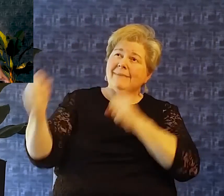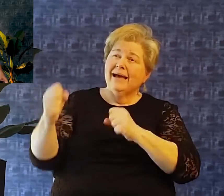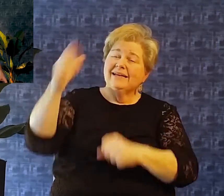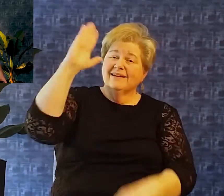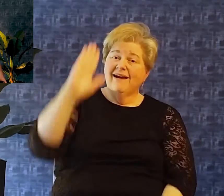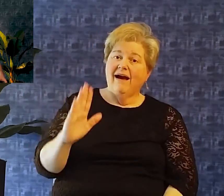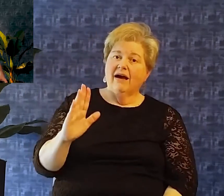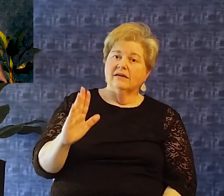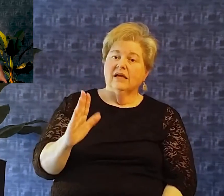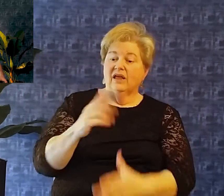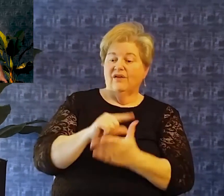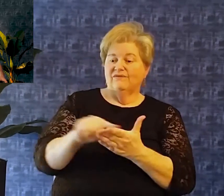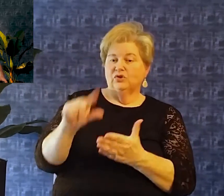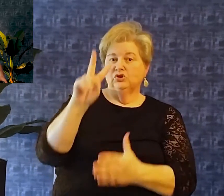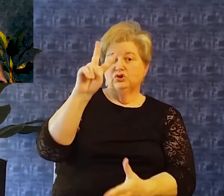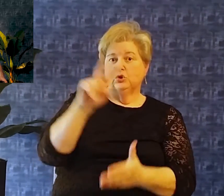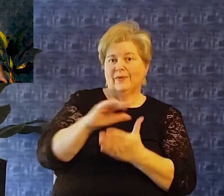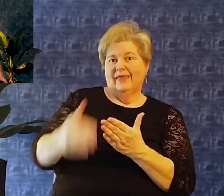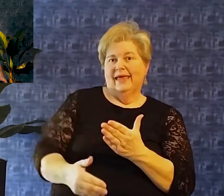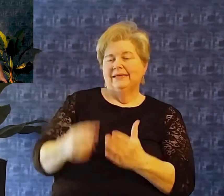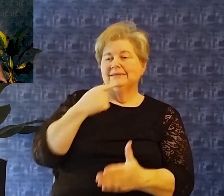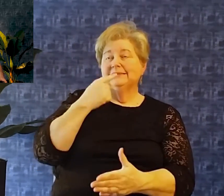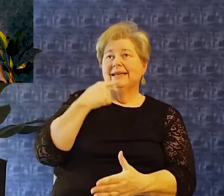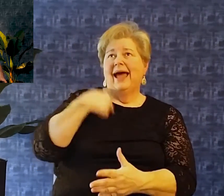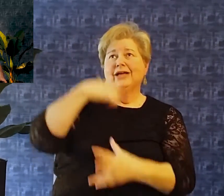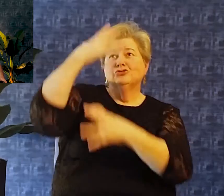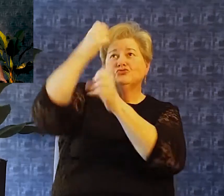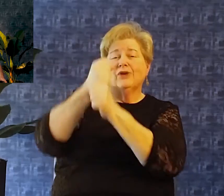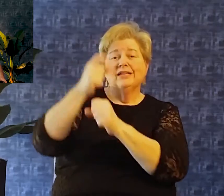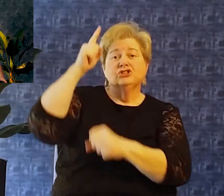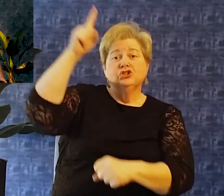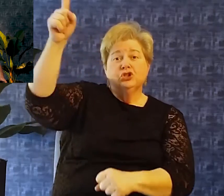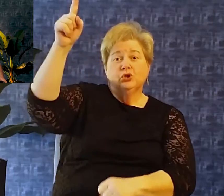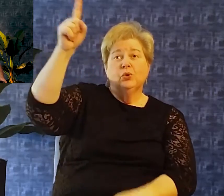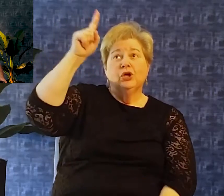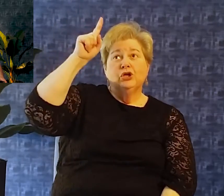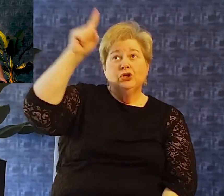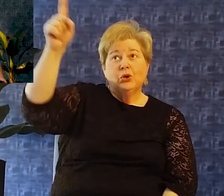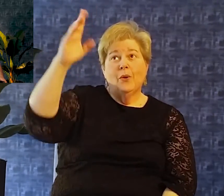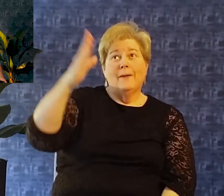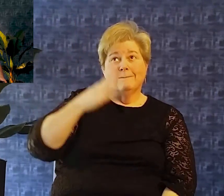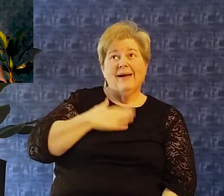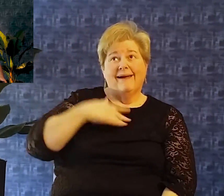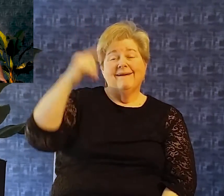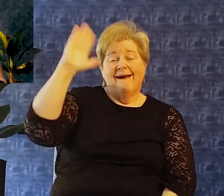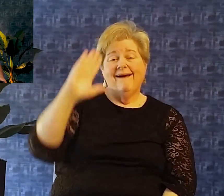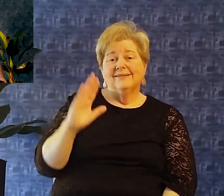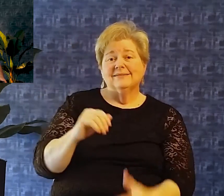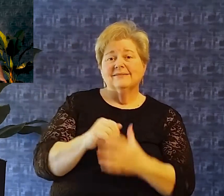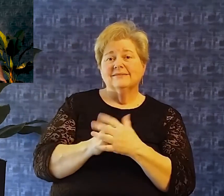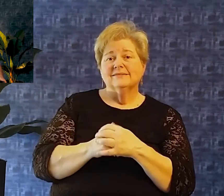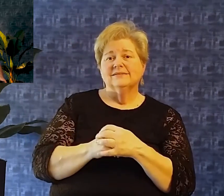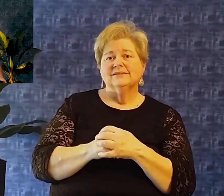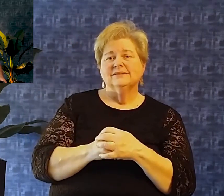are my god Now in verses three and four david continues to pour out his soul